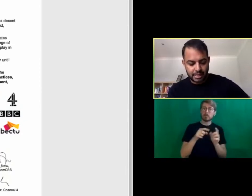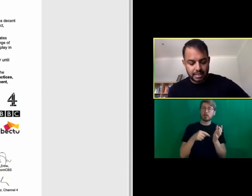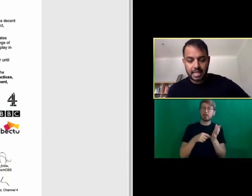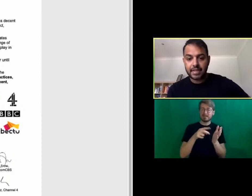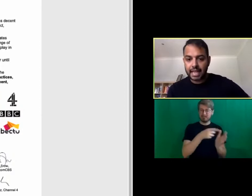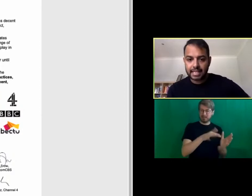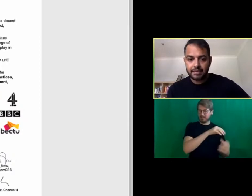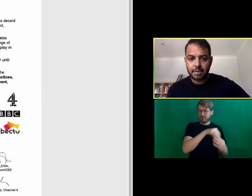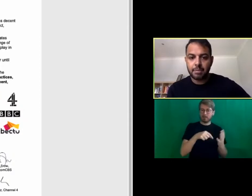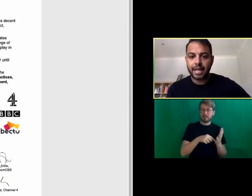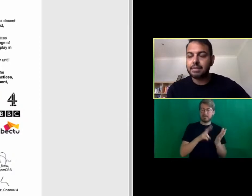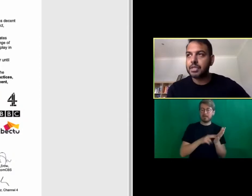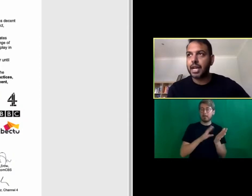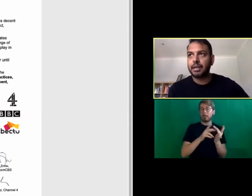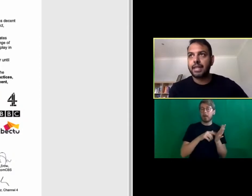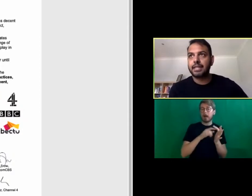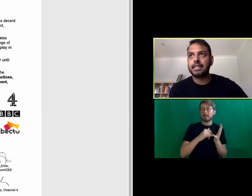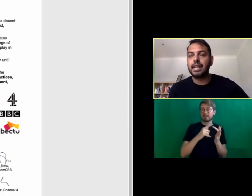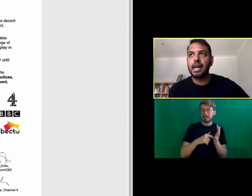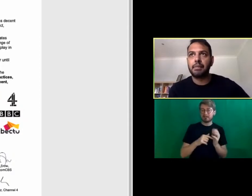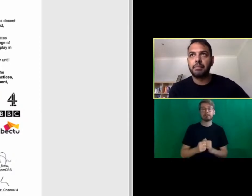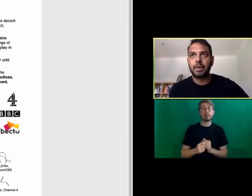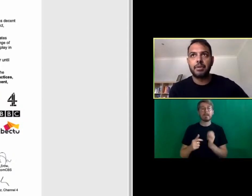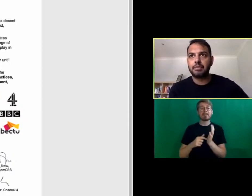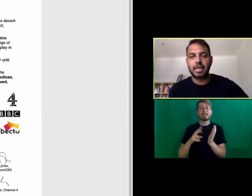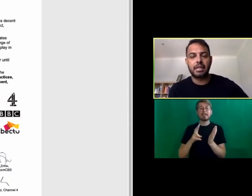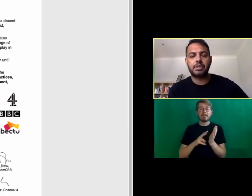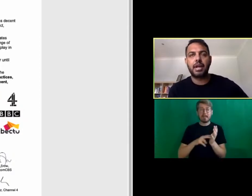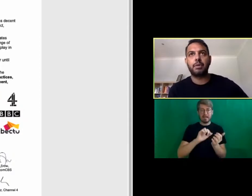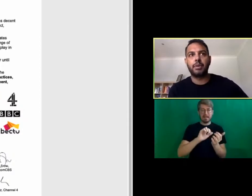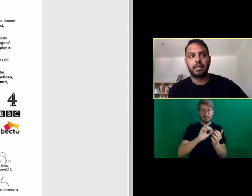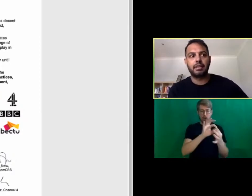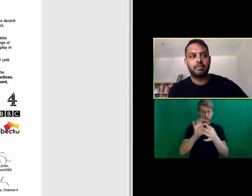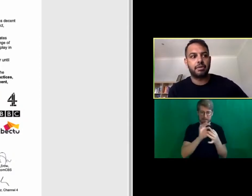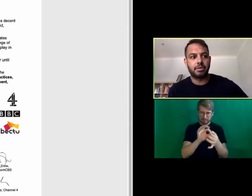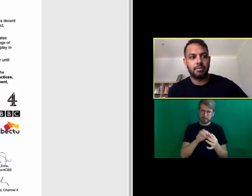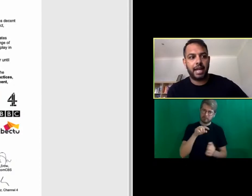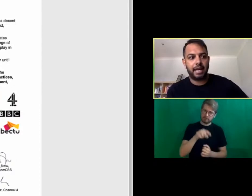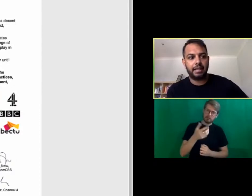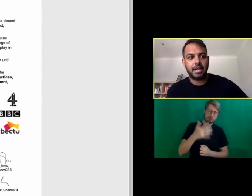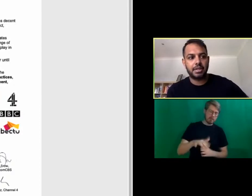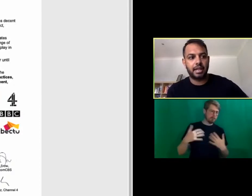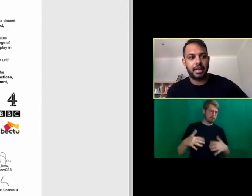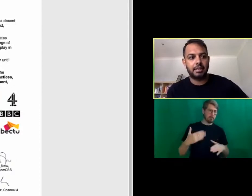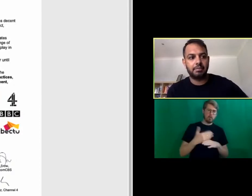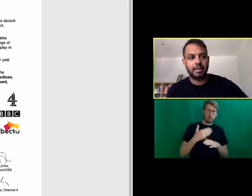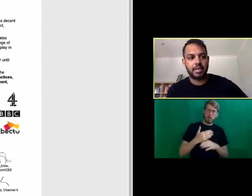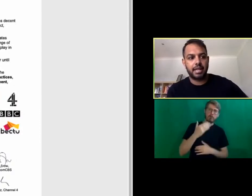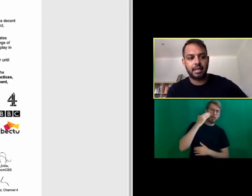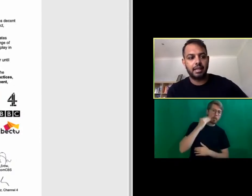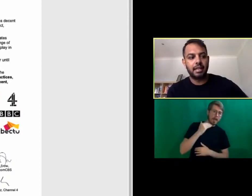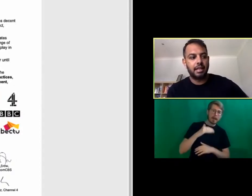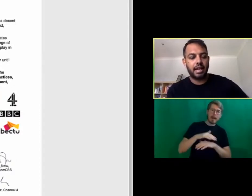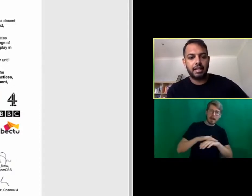her on board tv collective Simone Pennant Michelle Matheson um both doing incredible work for black asian and